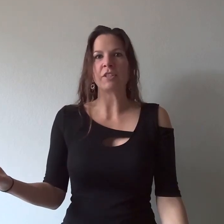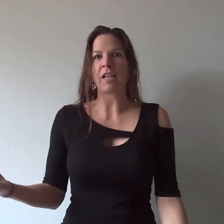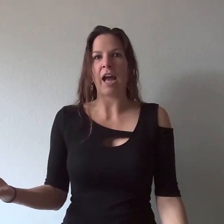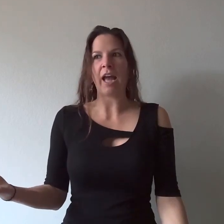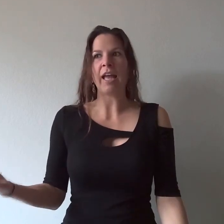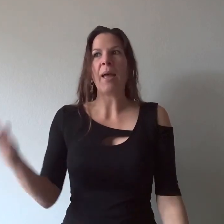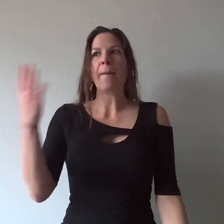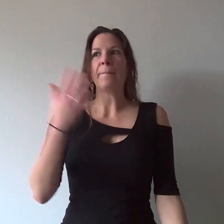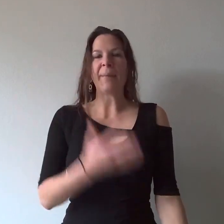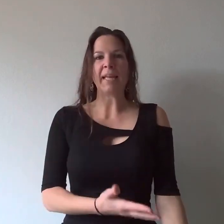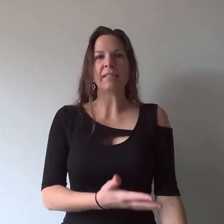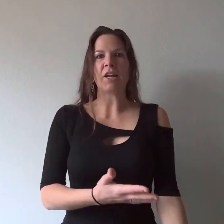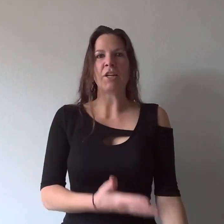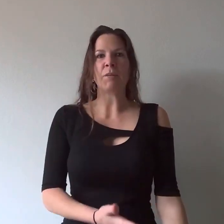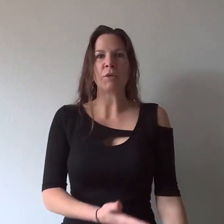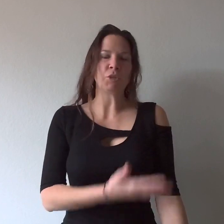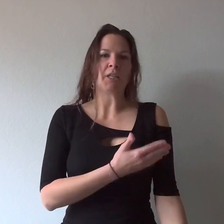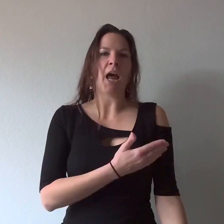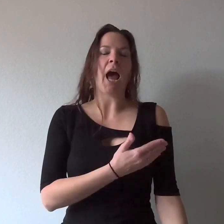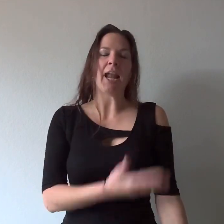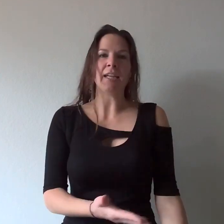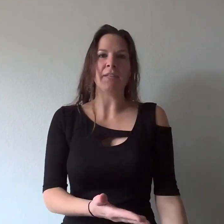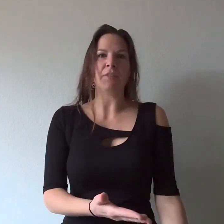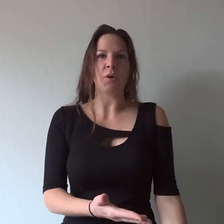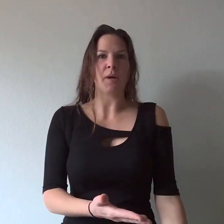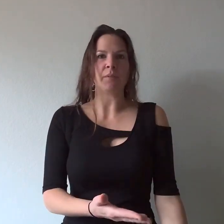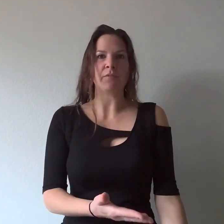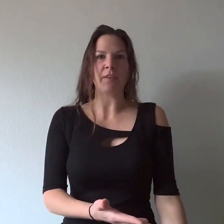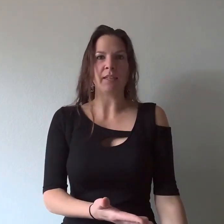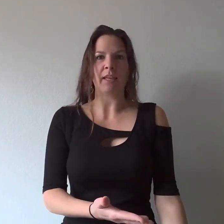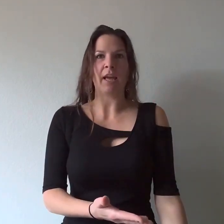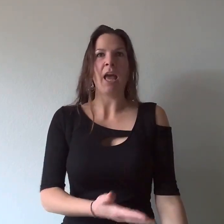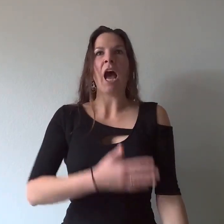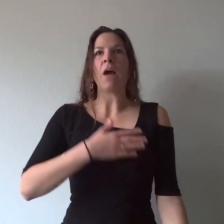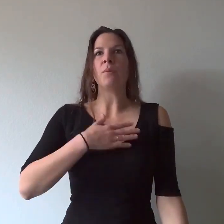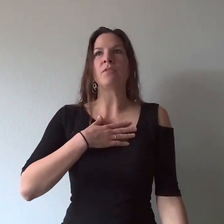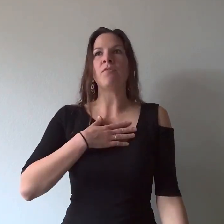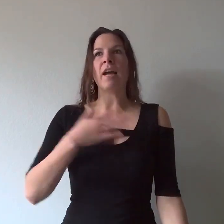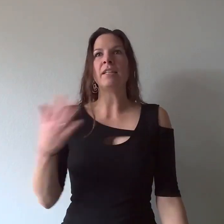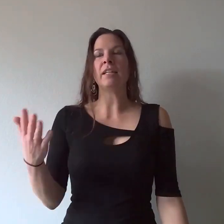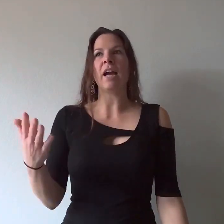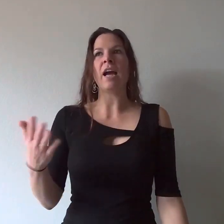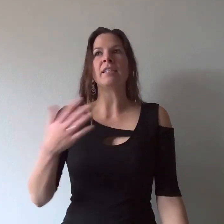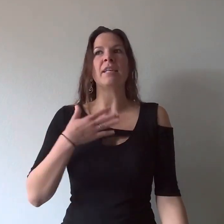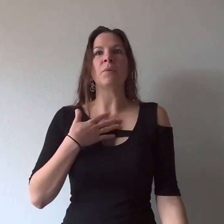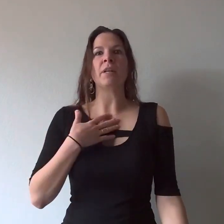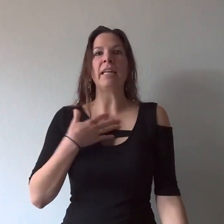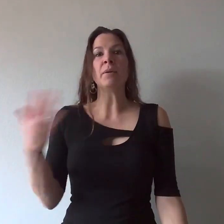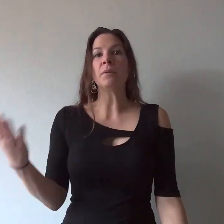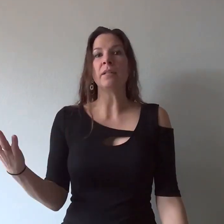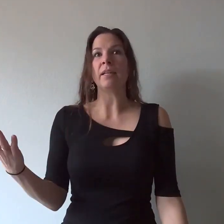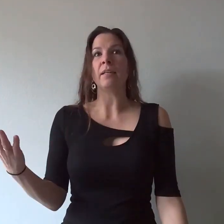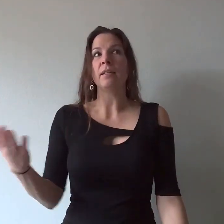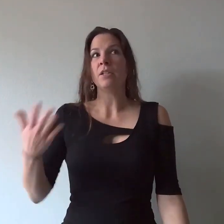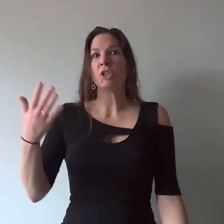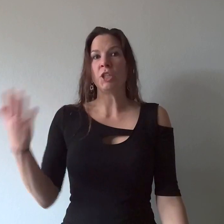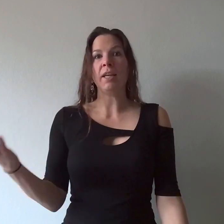guy based on an emotion I didn't even know I was feeling I was finding guys that were equally shitty